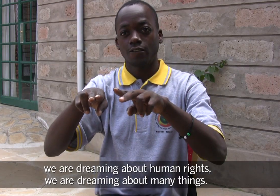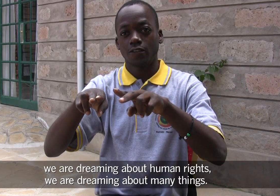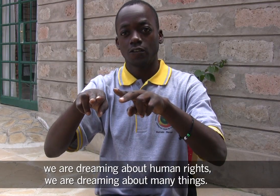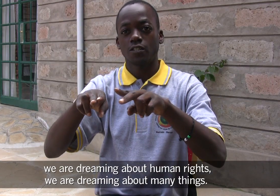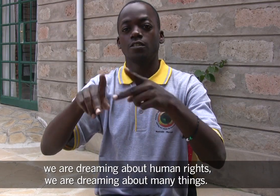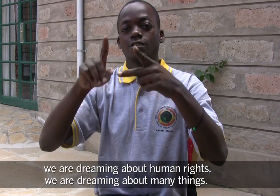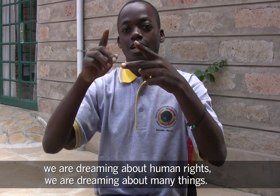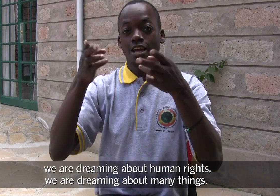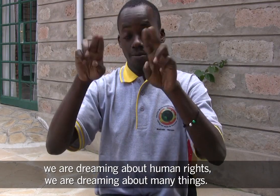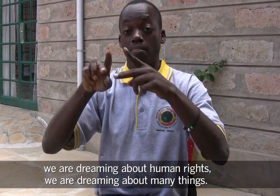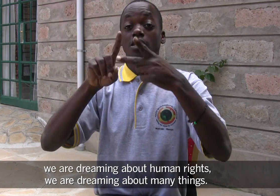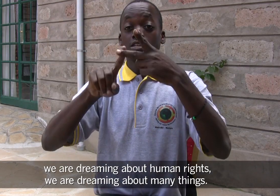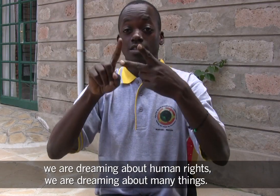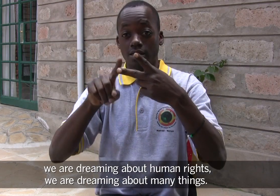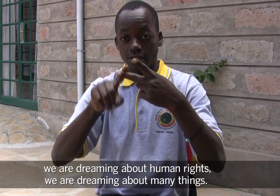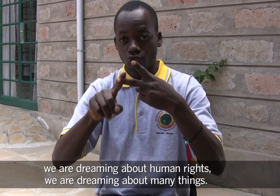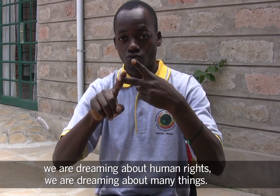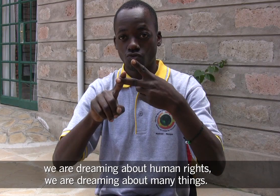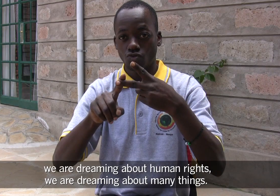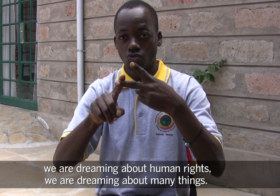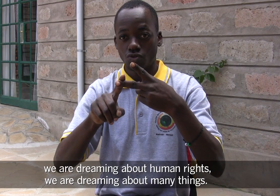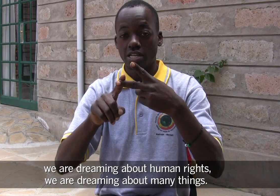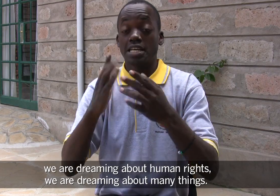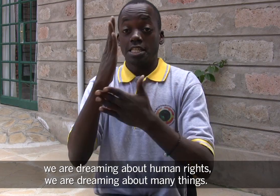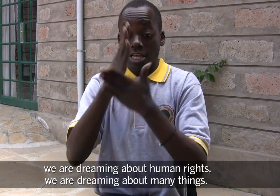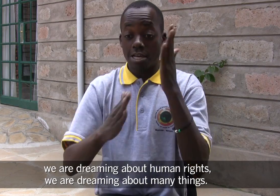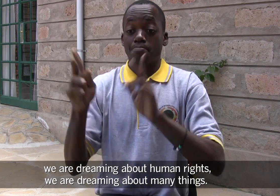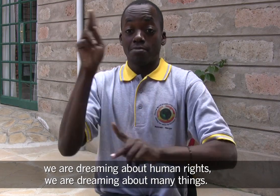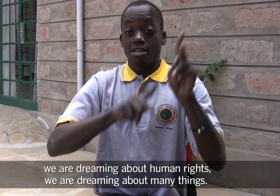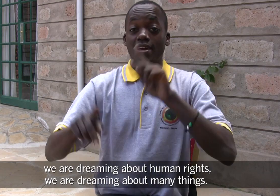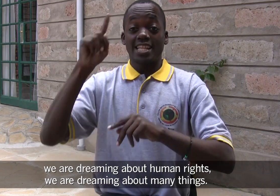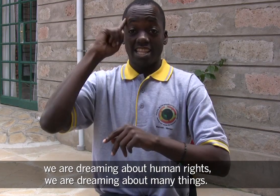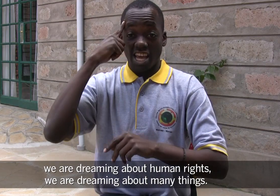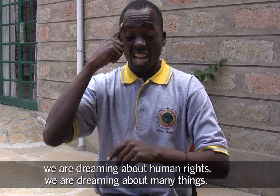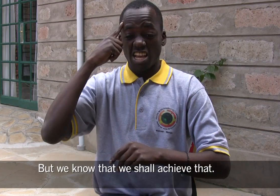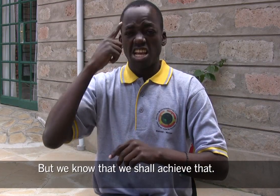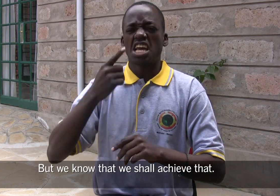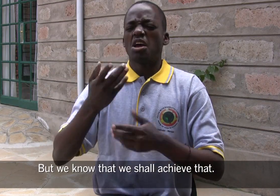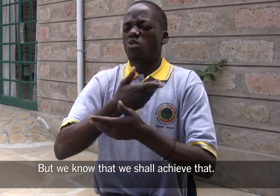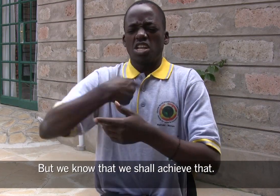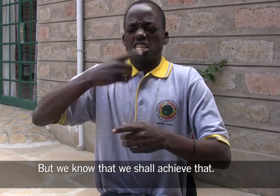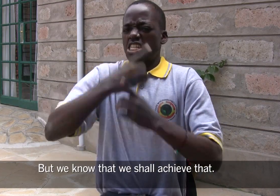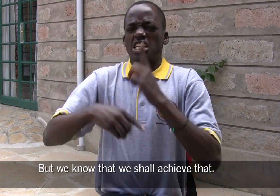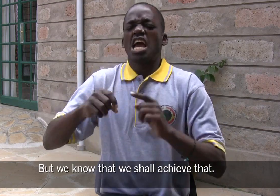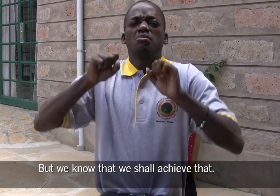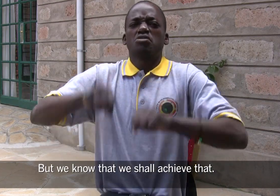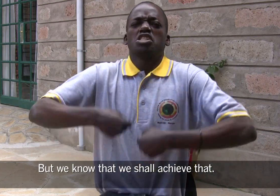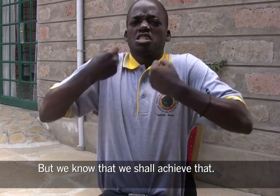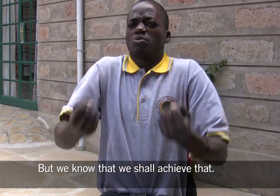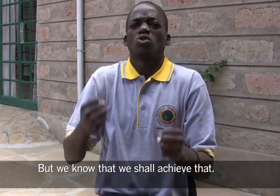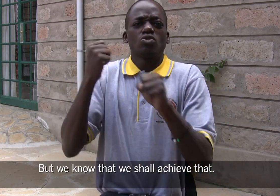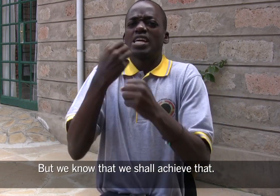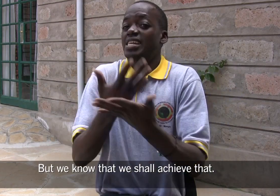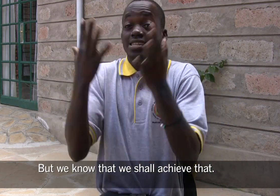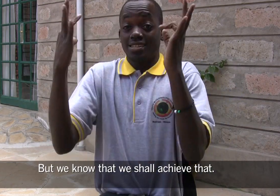are dreaming about many things but we know that we shall achieve that.